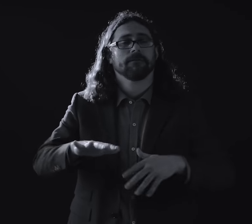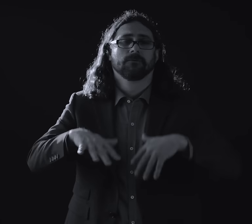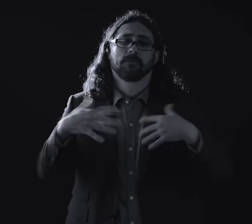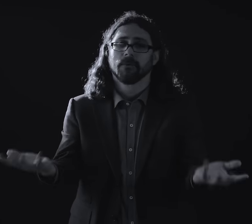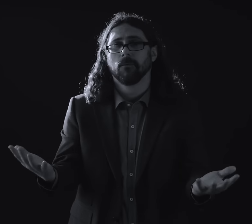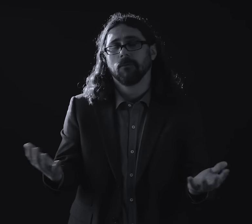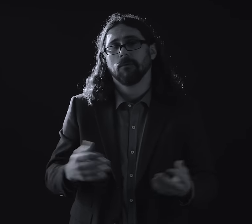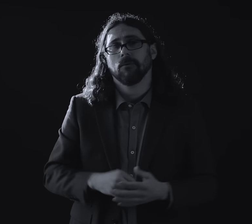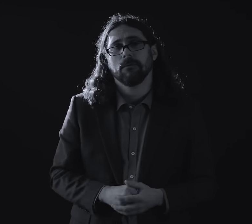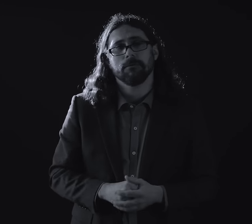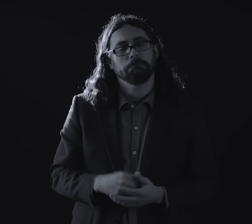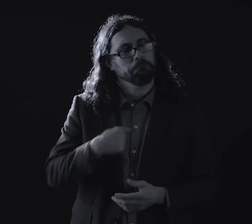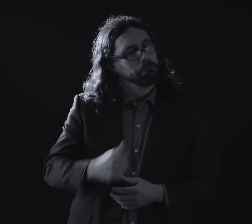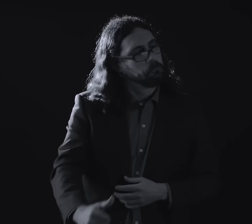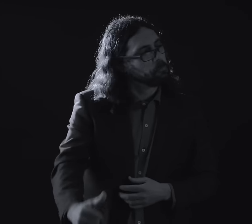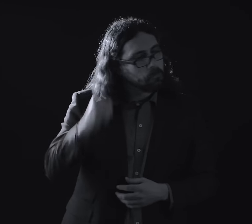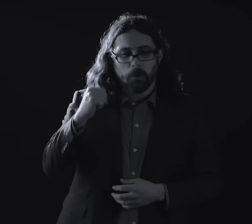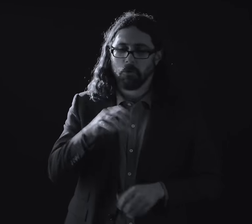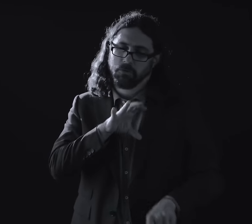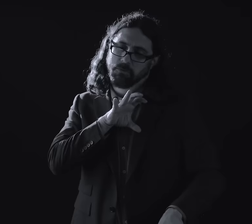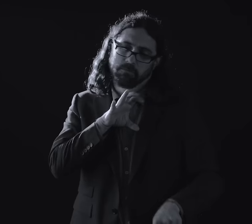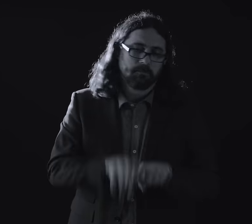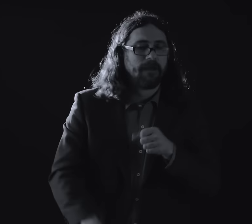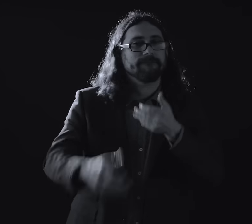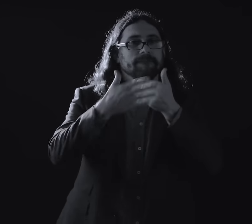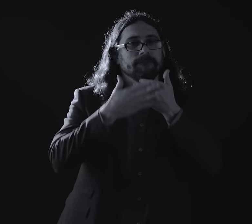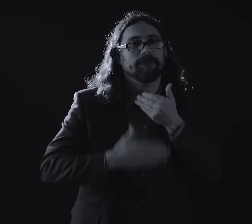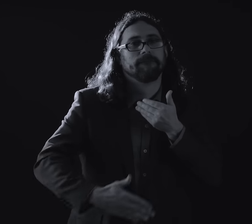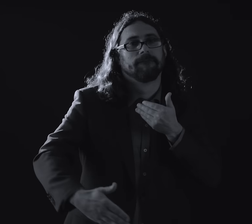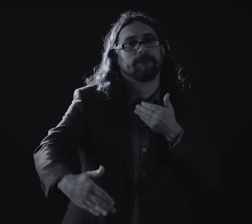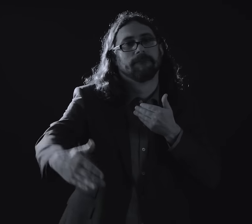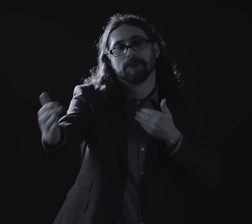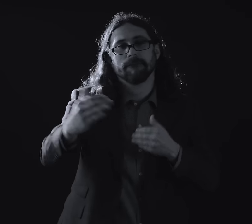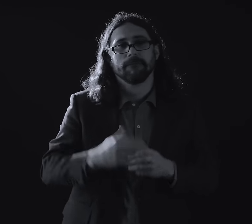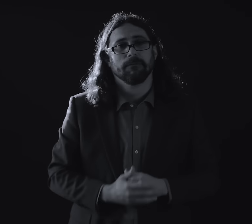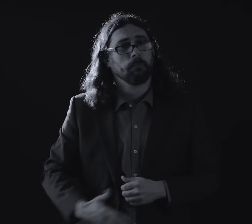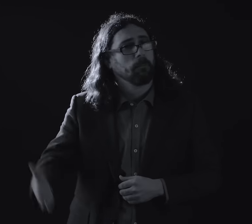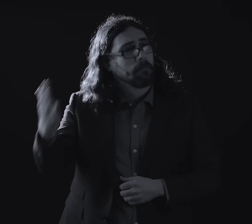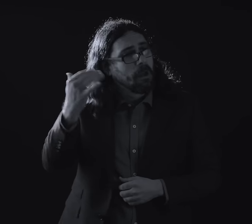I don't believe anymore I Is all I know